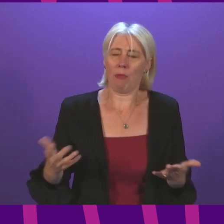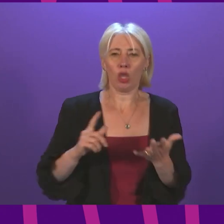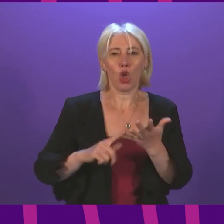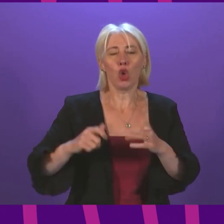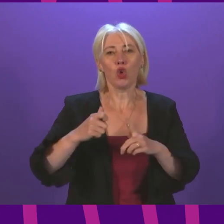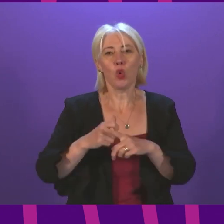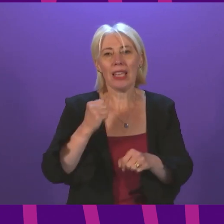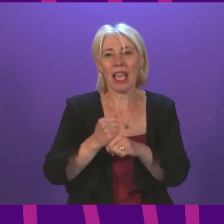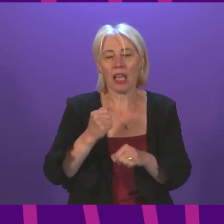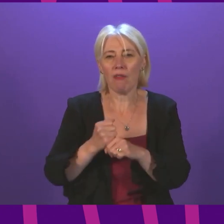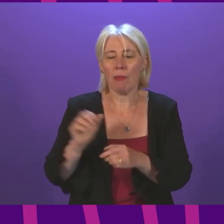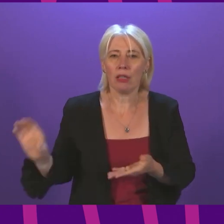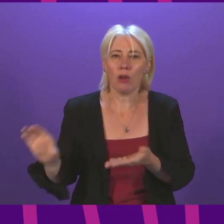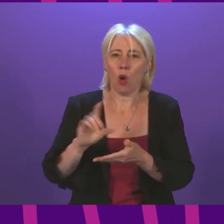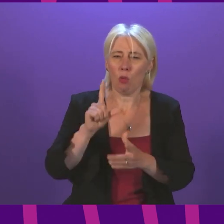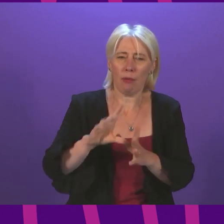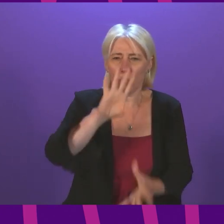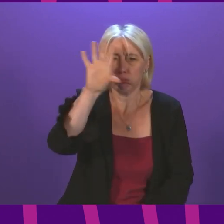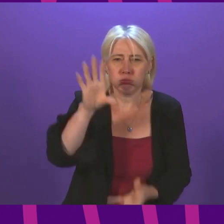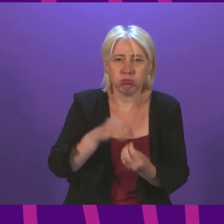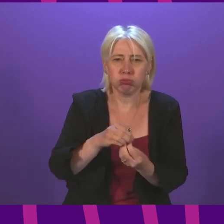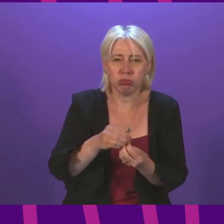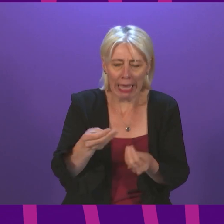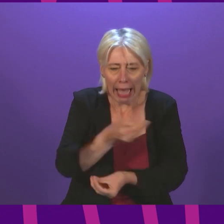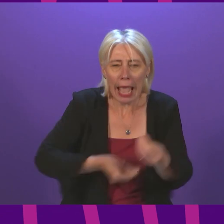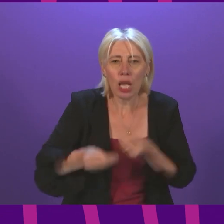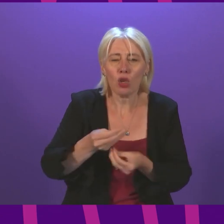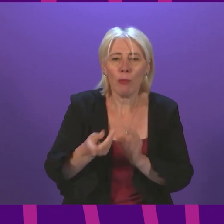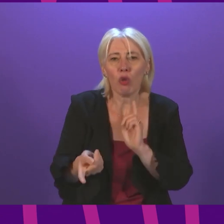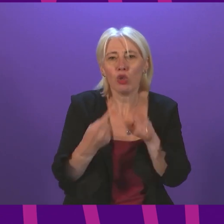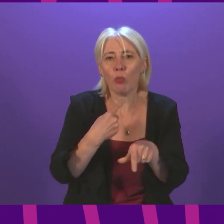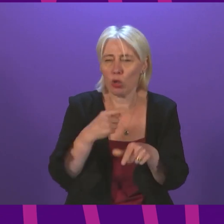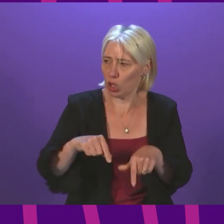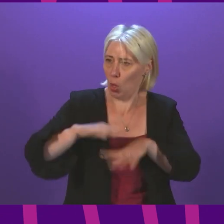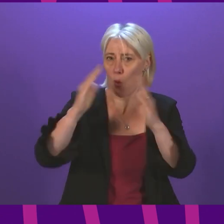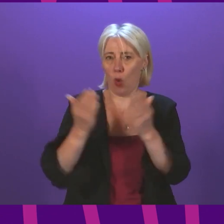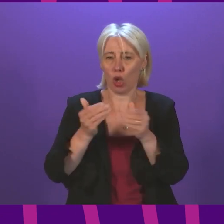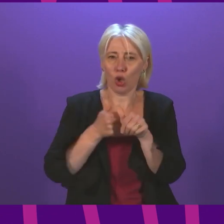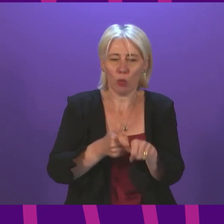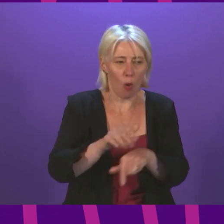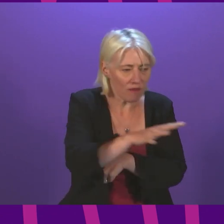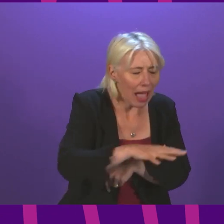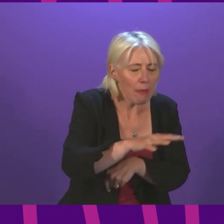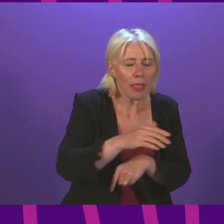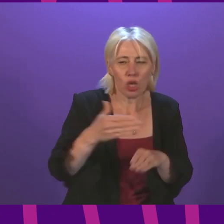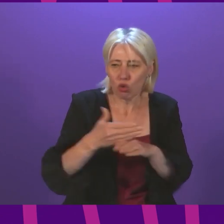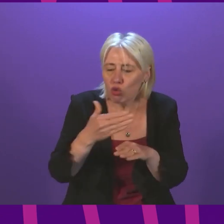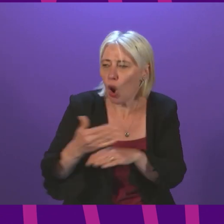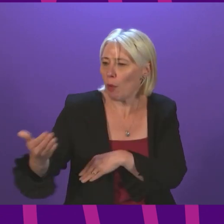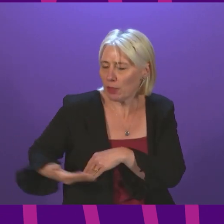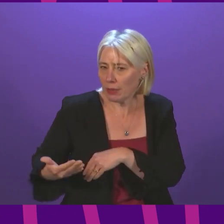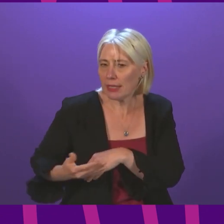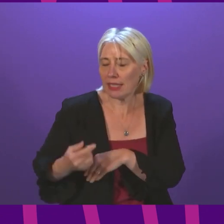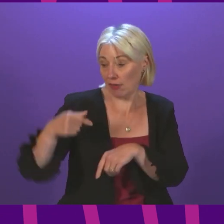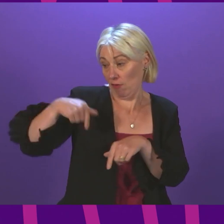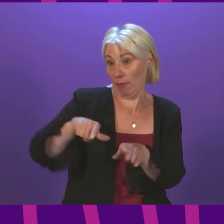delivered one of the most comprehensive economic responses in the world to support families, jobs and businesses. Over this year and